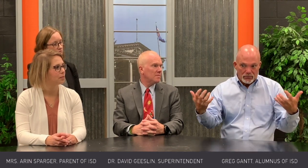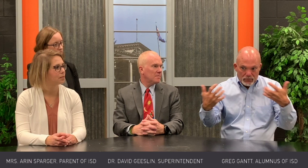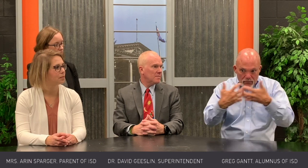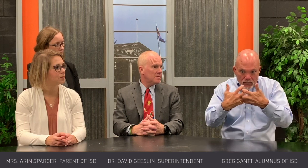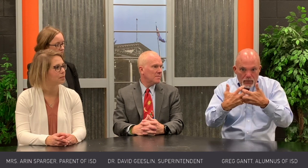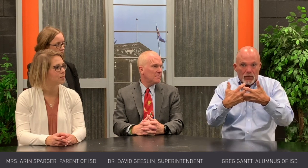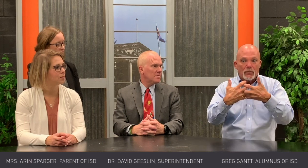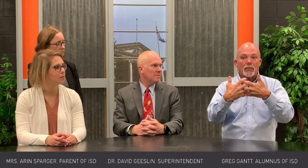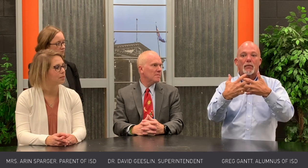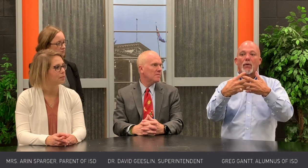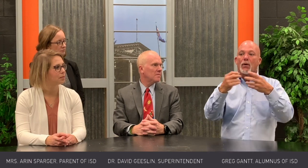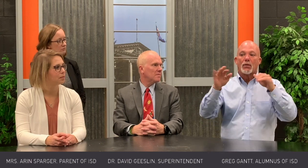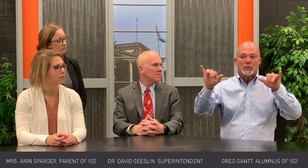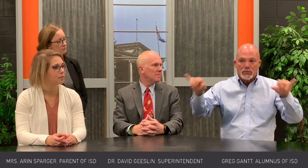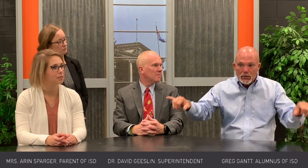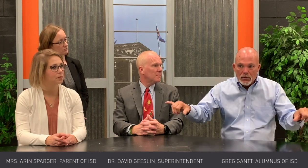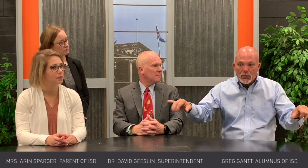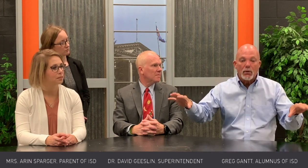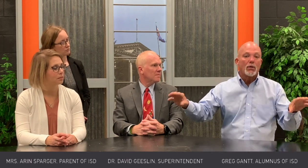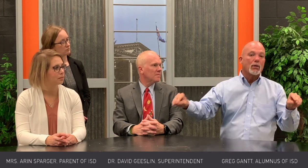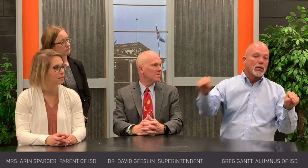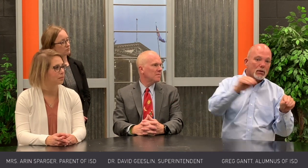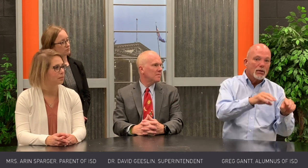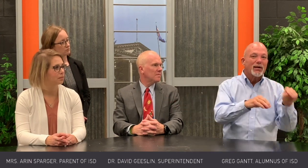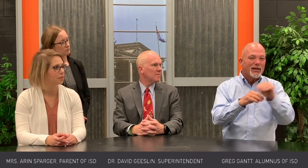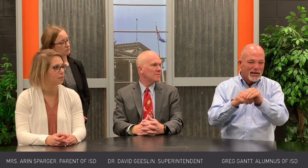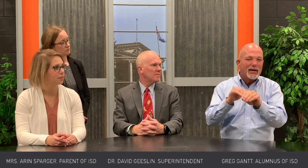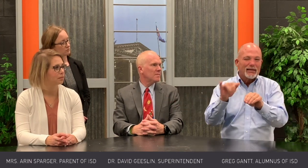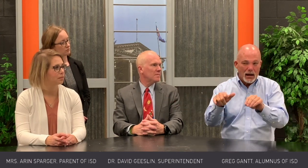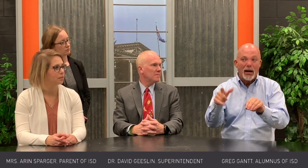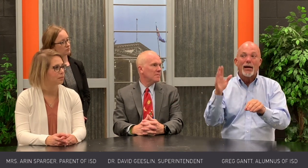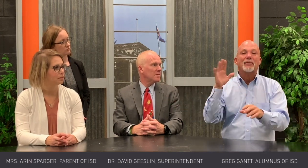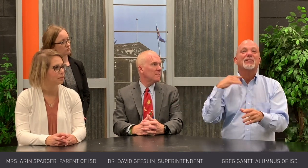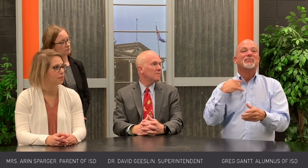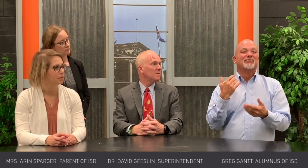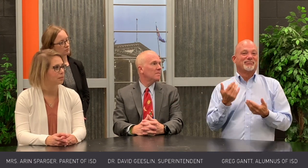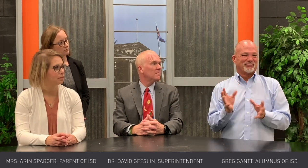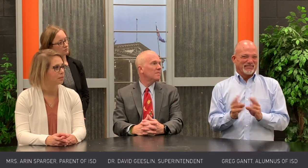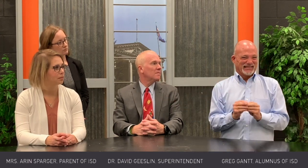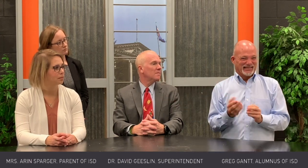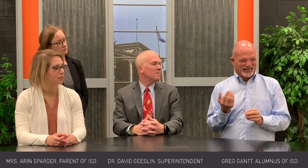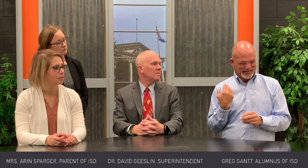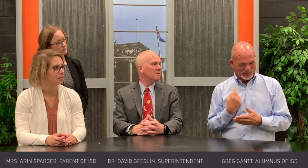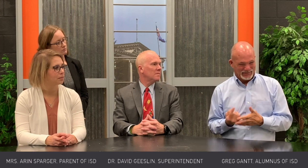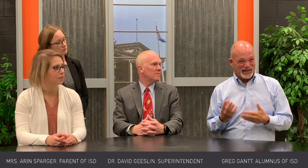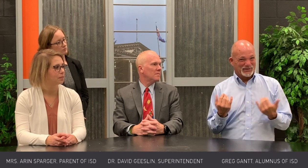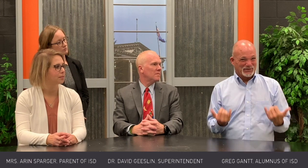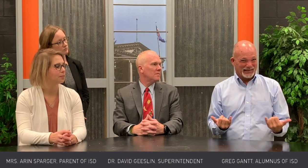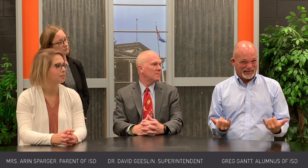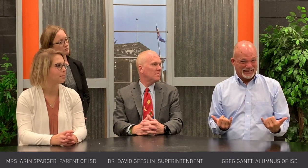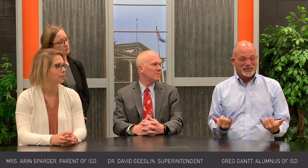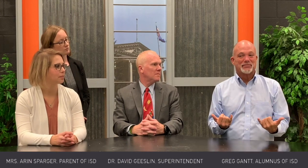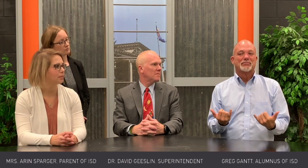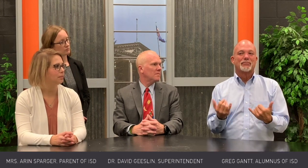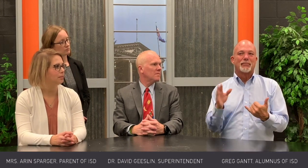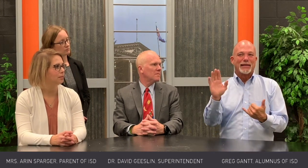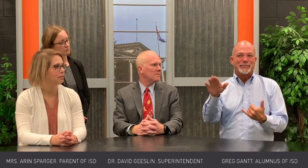if we're going to stay or where we would move. So we met last weekend again today